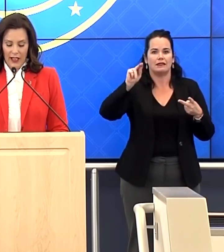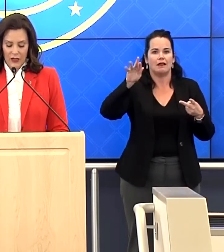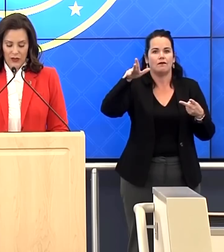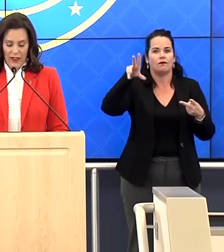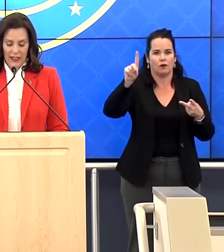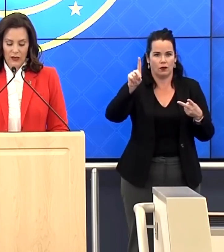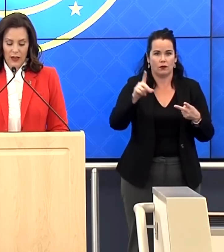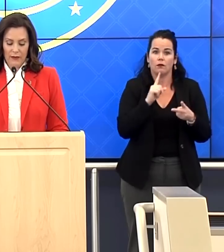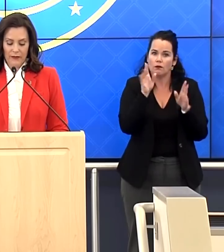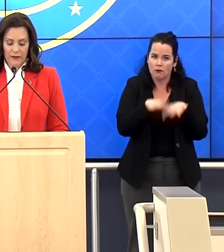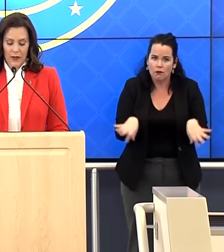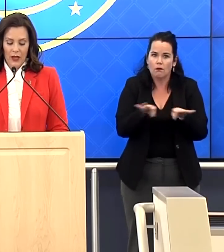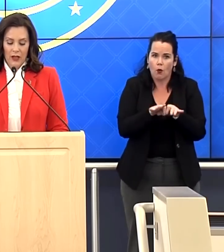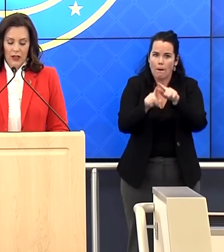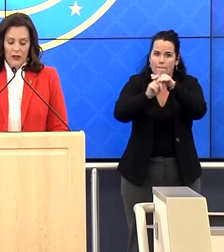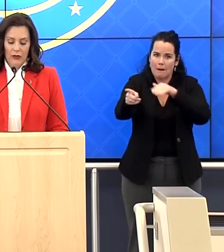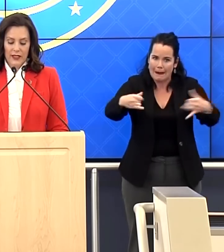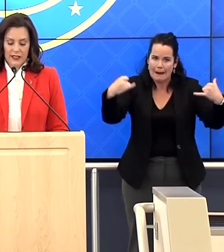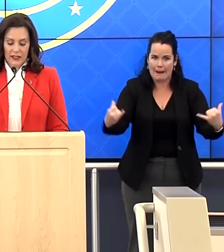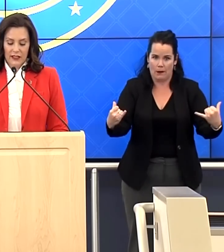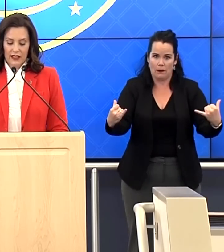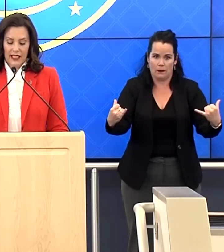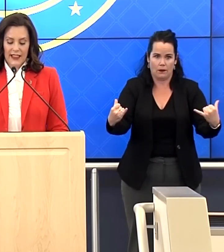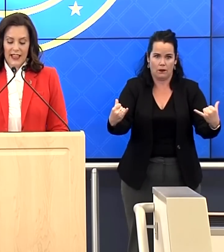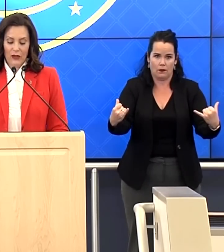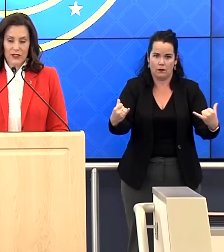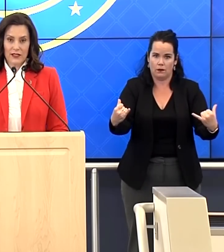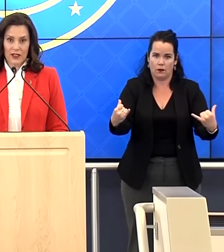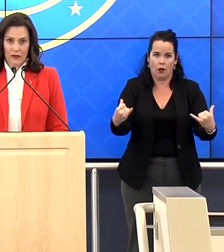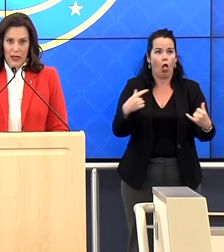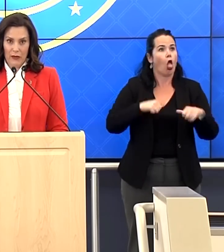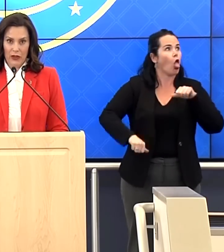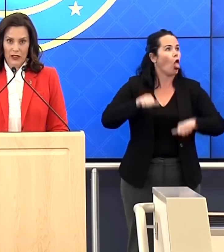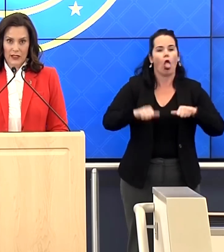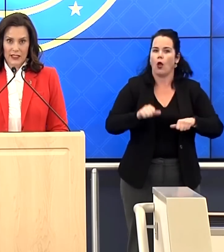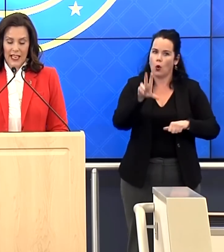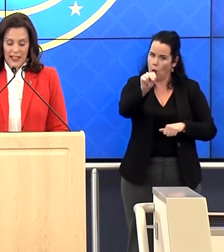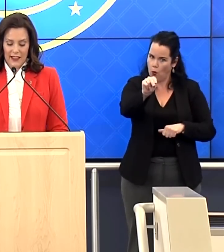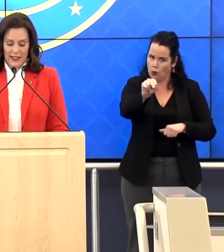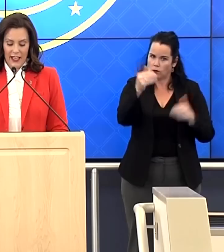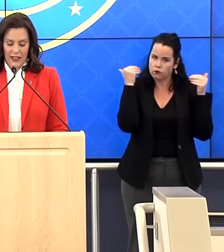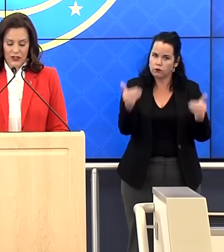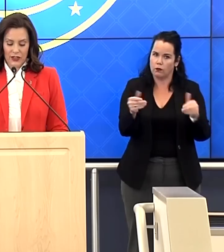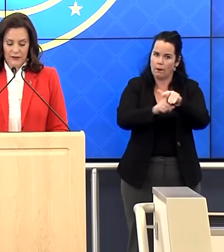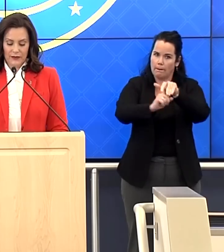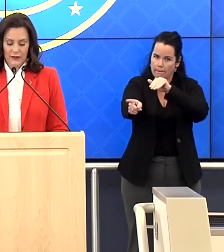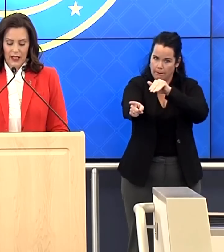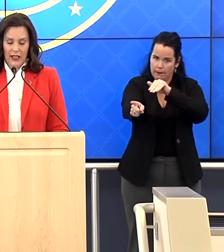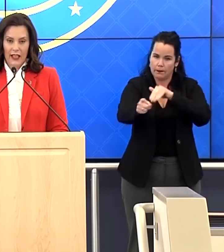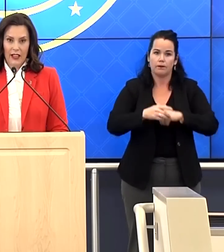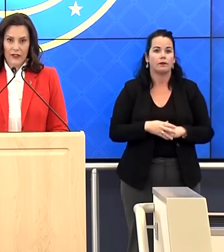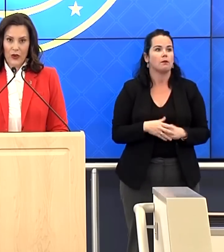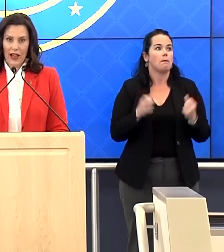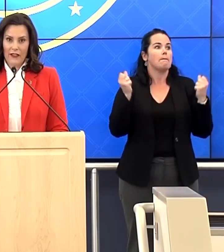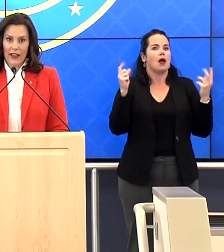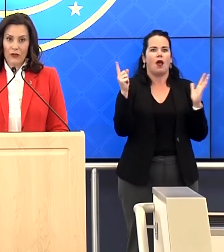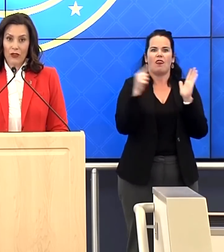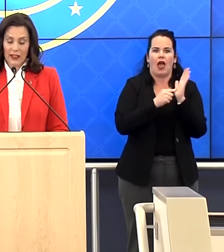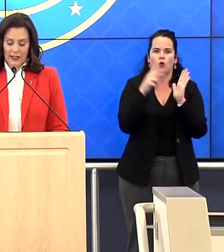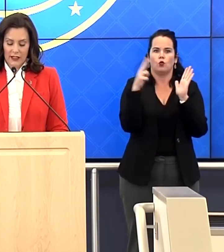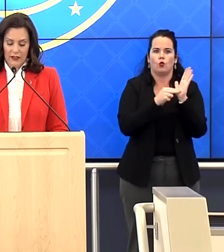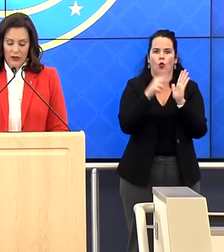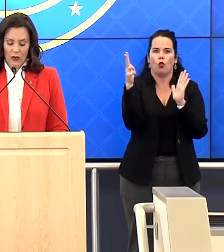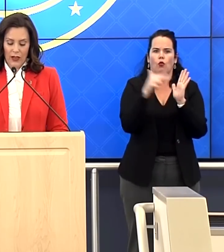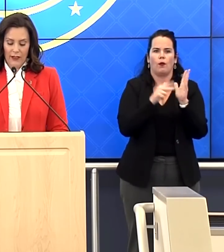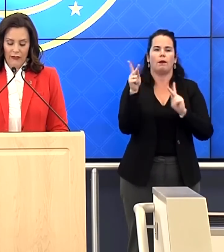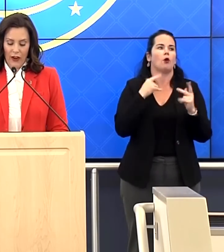and to evacuate. We still need thousands of people to take this action. If you have a